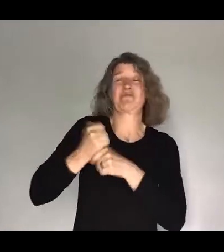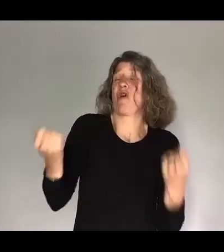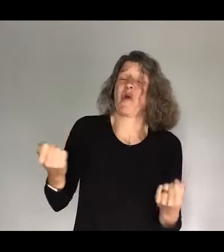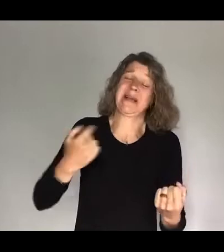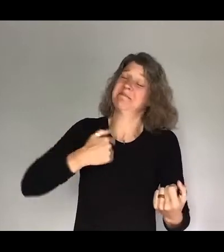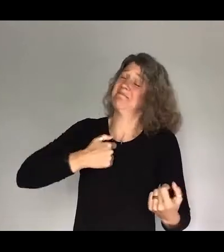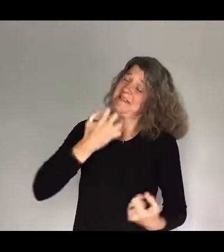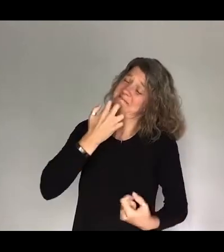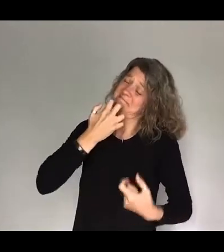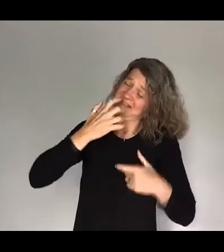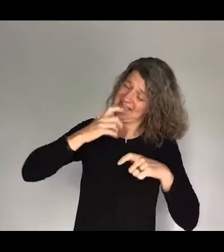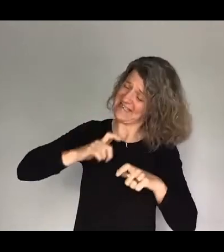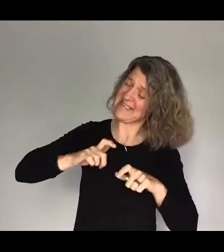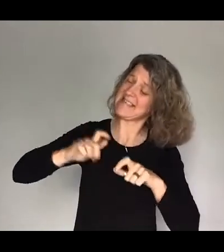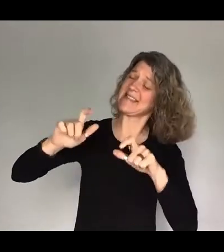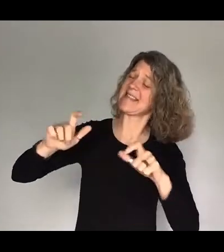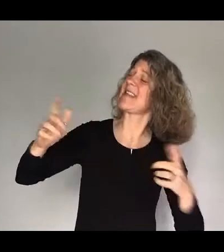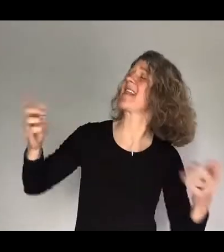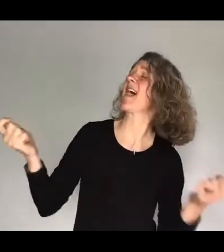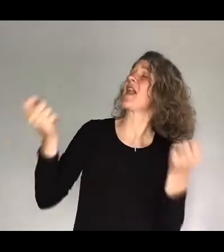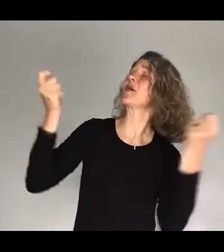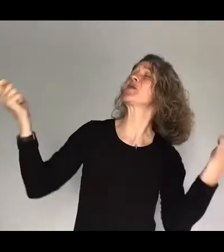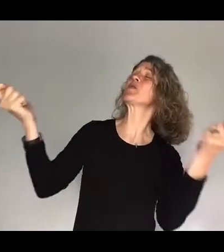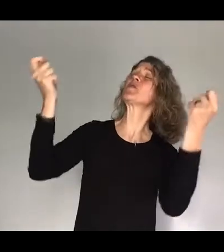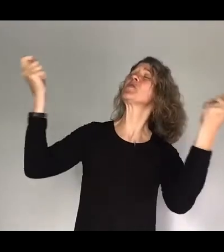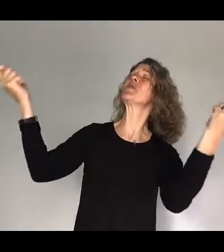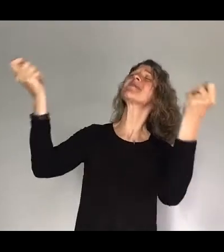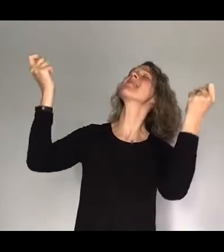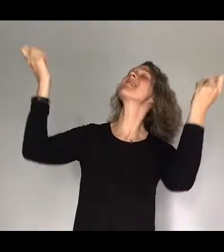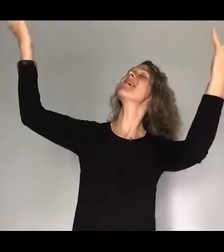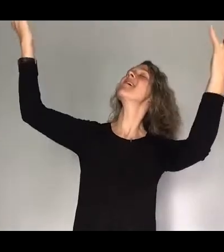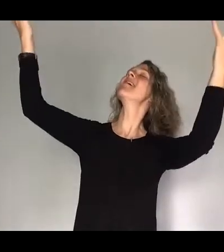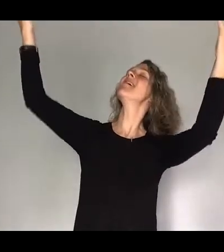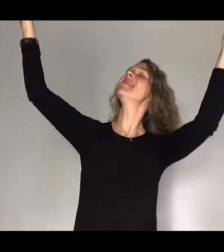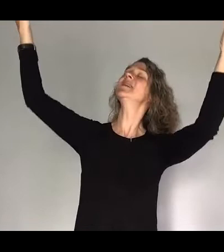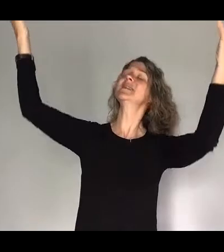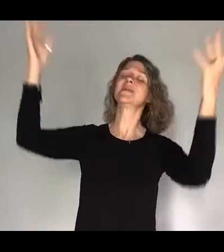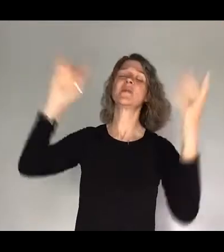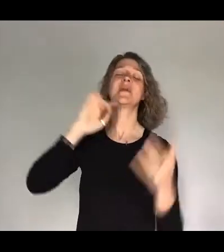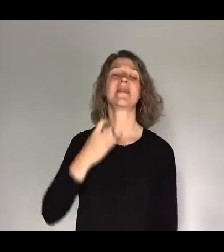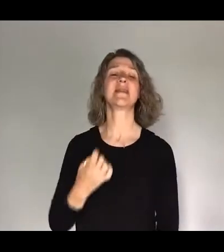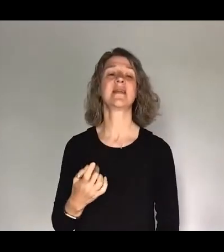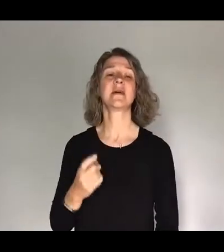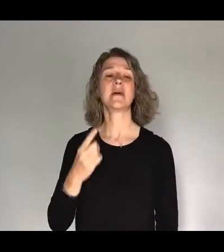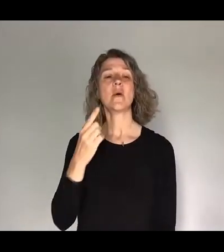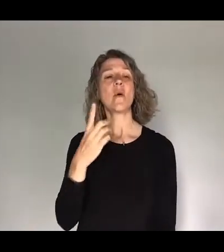here to You Even if it's I'm here